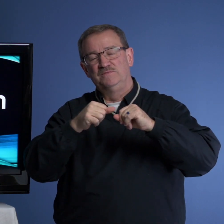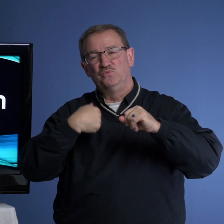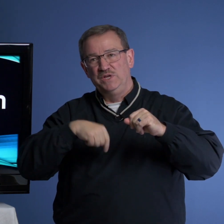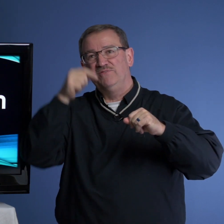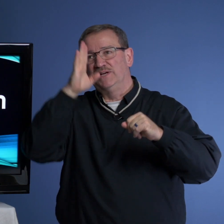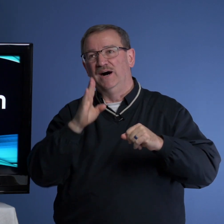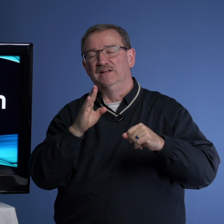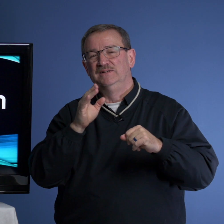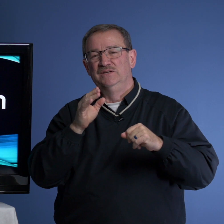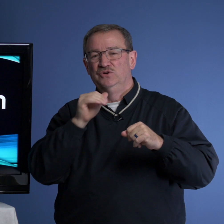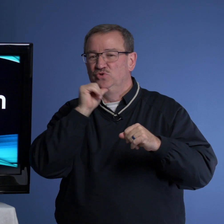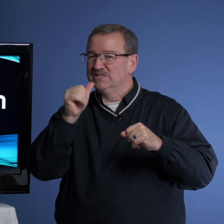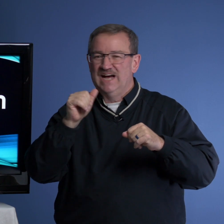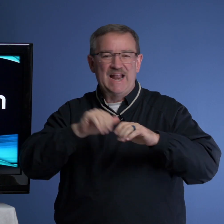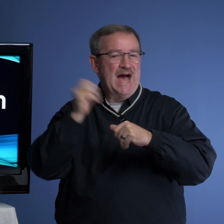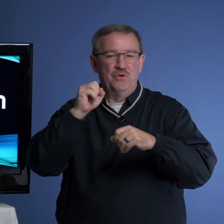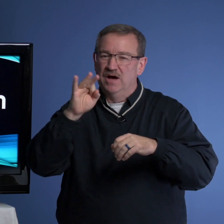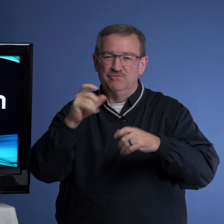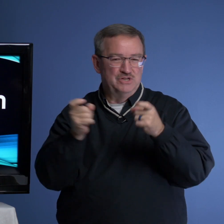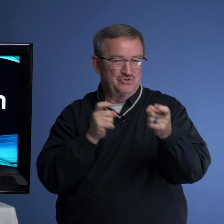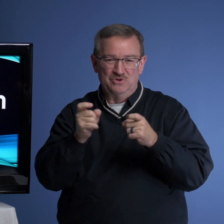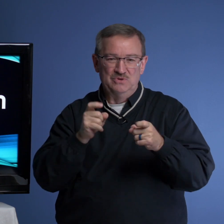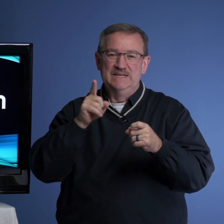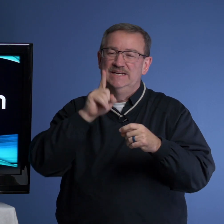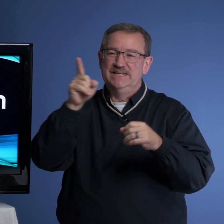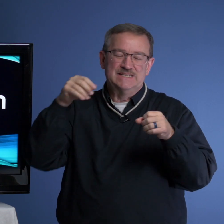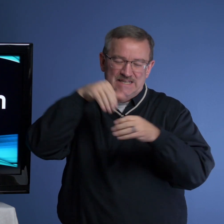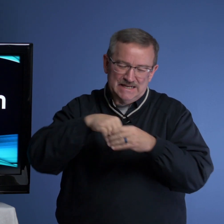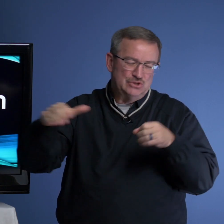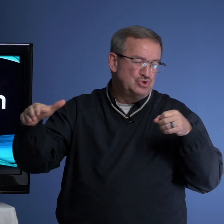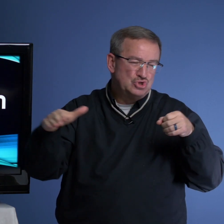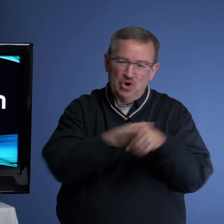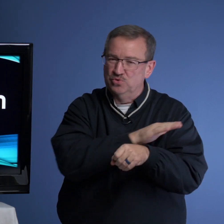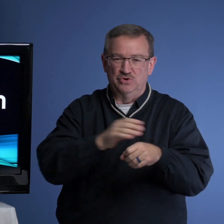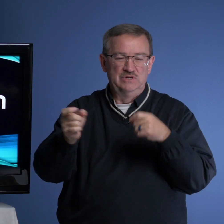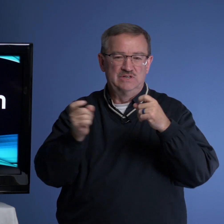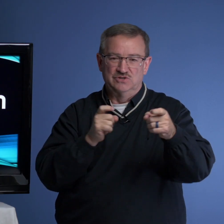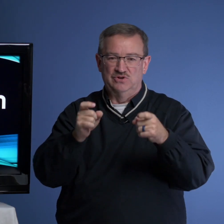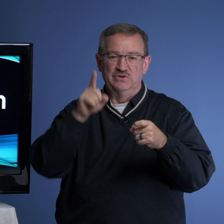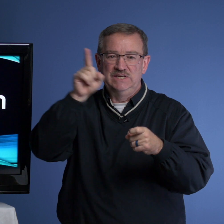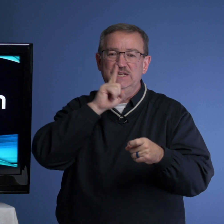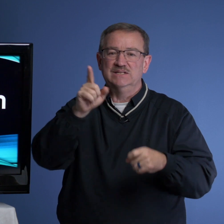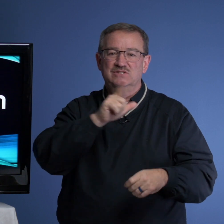we have a God who is not out of control. He is in total control. He is